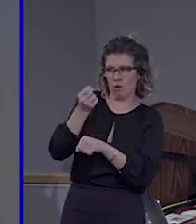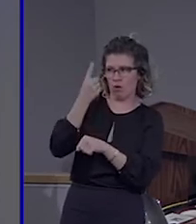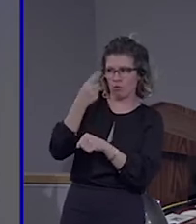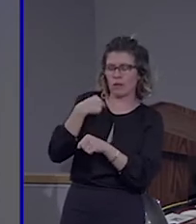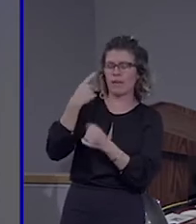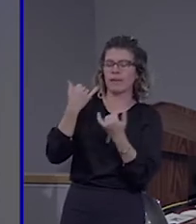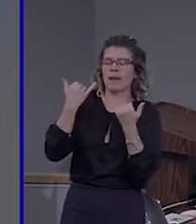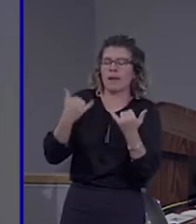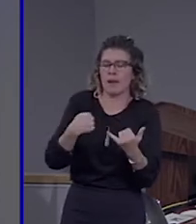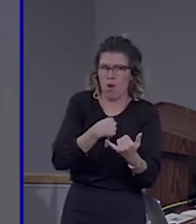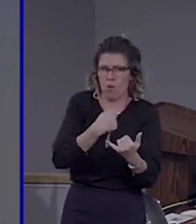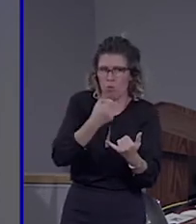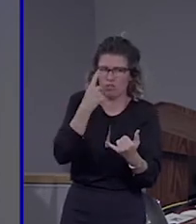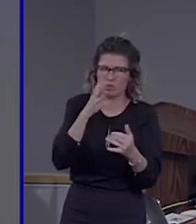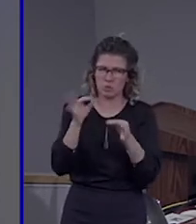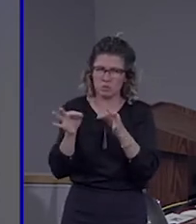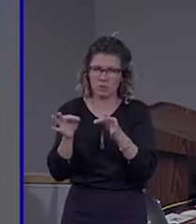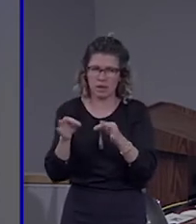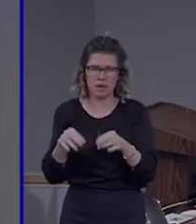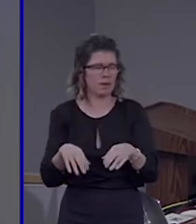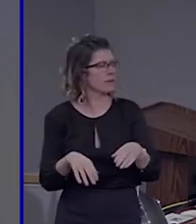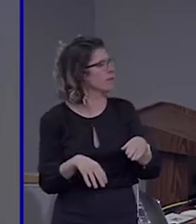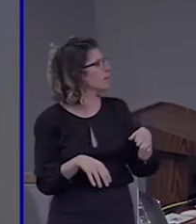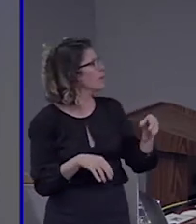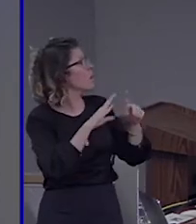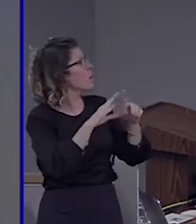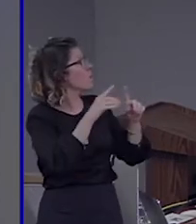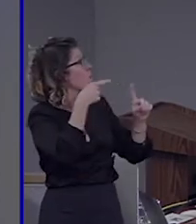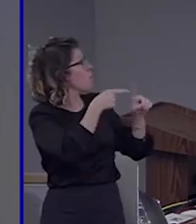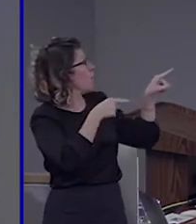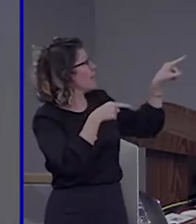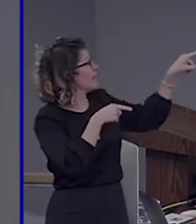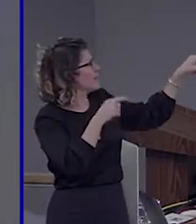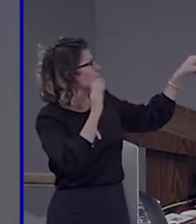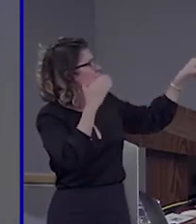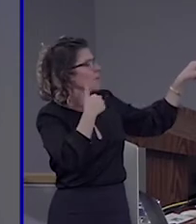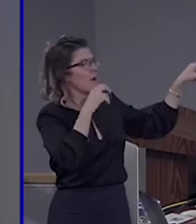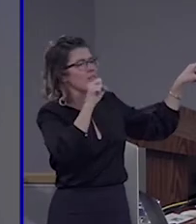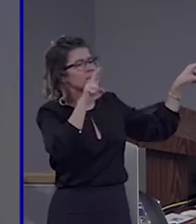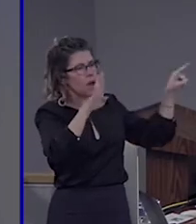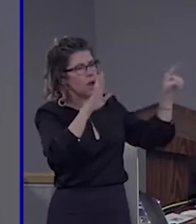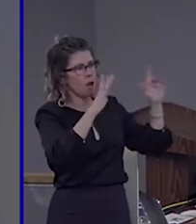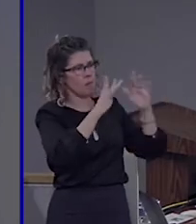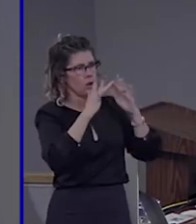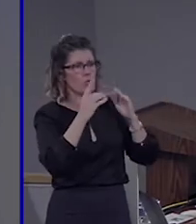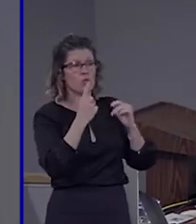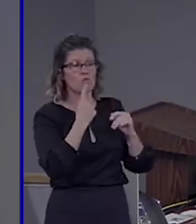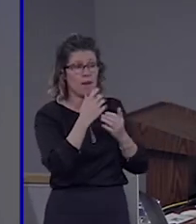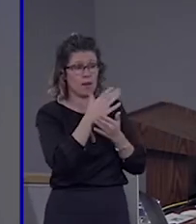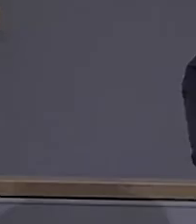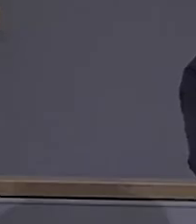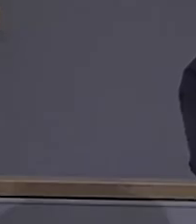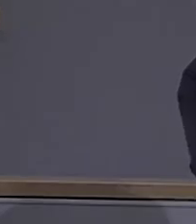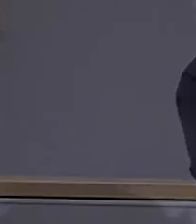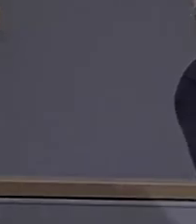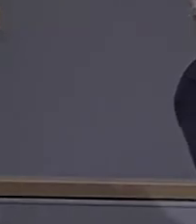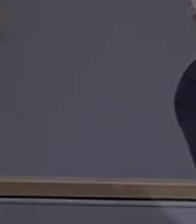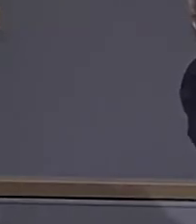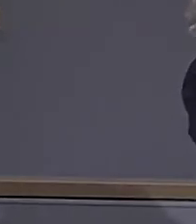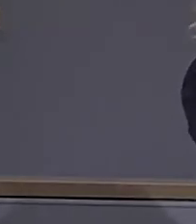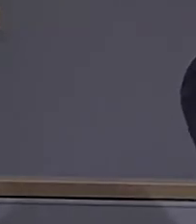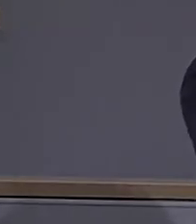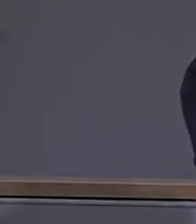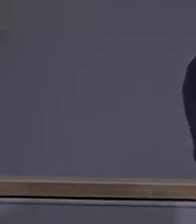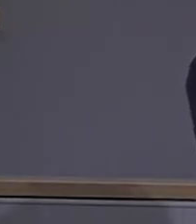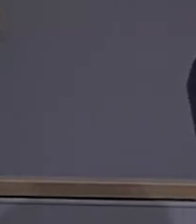you why. But I want to tell you that there is a sub-network, which is shown in red here, which has a more particular function in